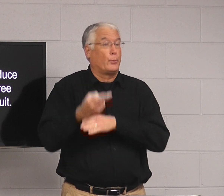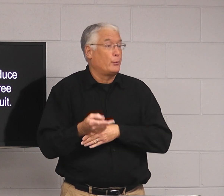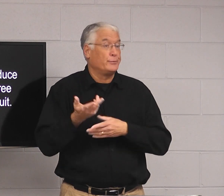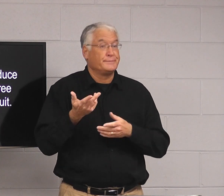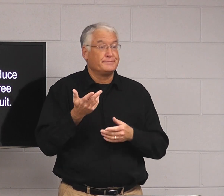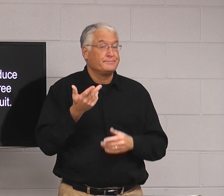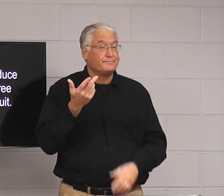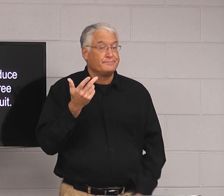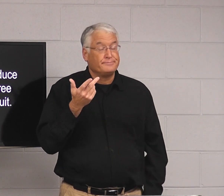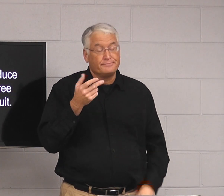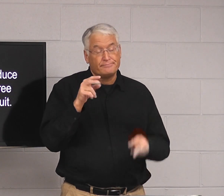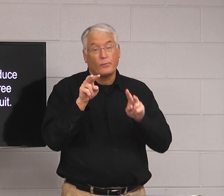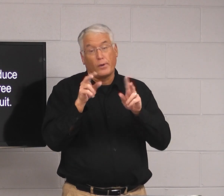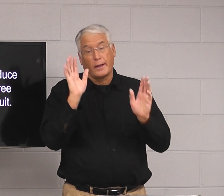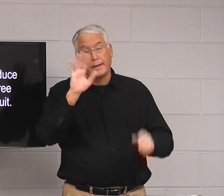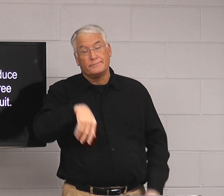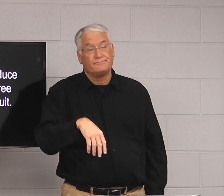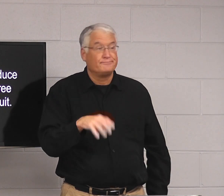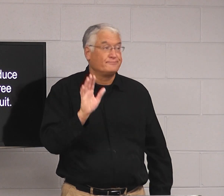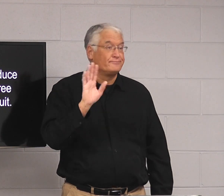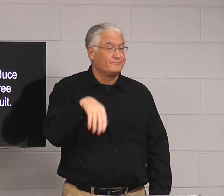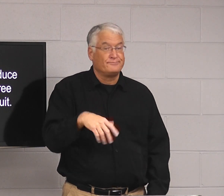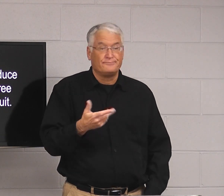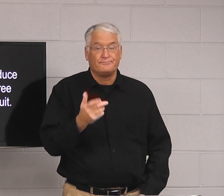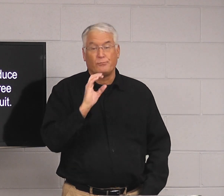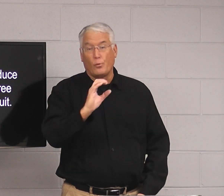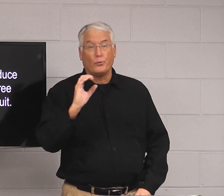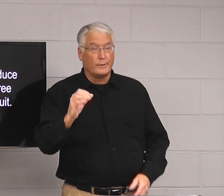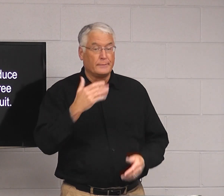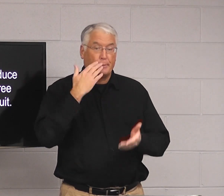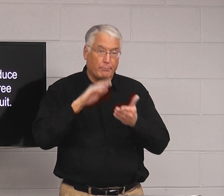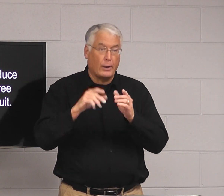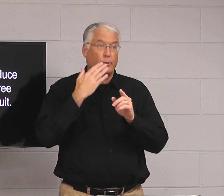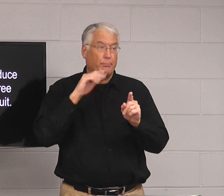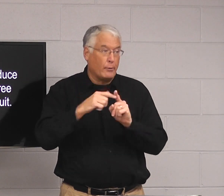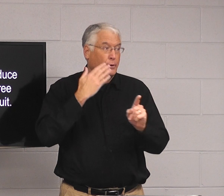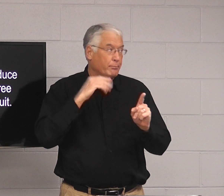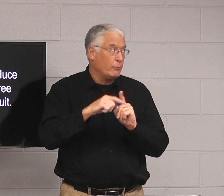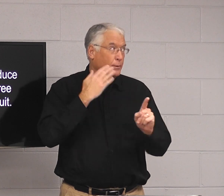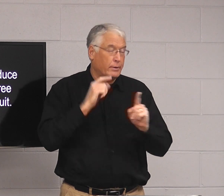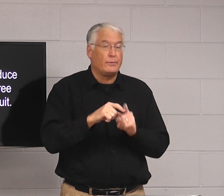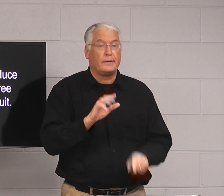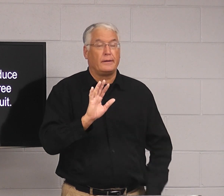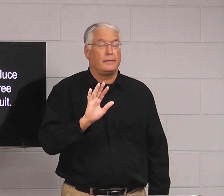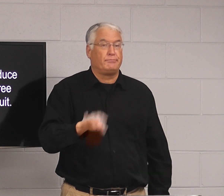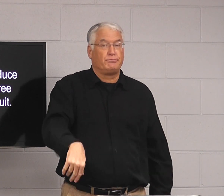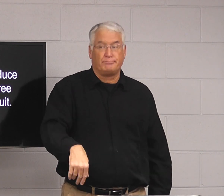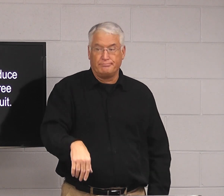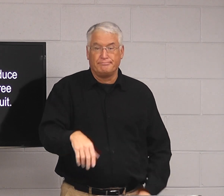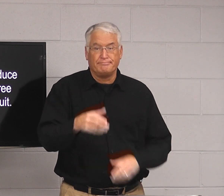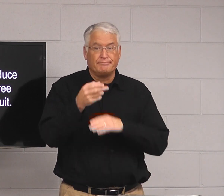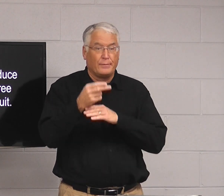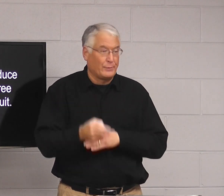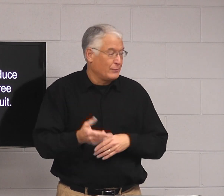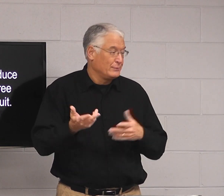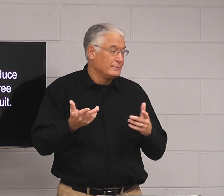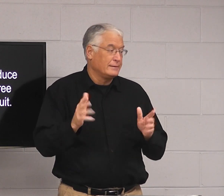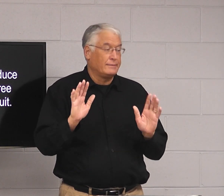Maybe some of you are used to it. You're used to watching them, you just go ahead and watch them. See those closed captions, you see the bad words, bad words, bad words,